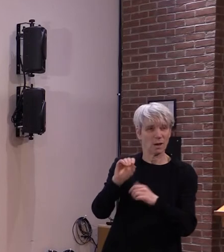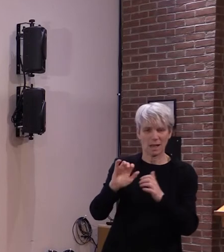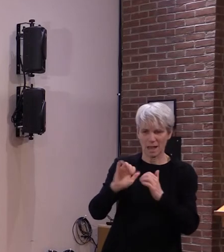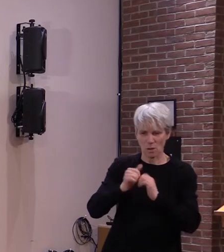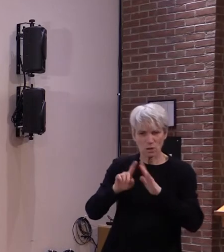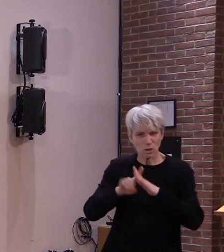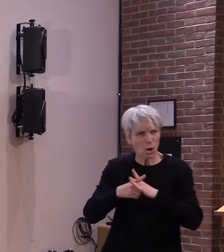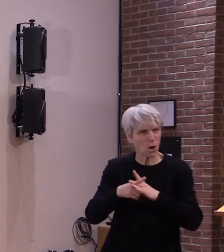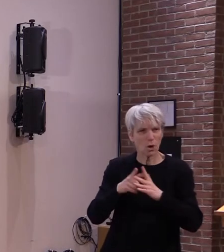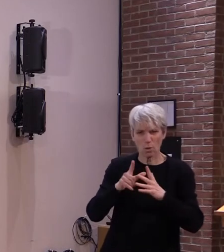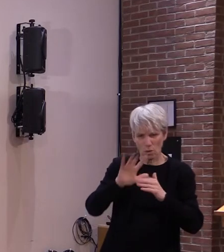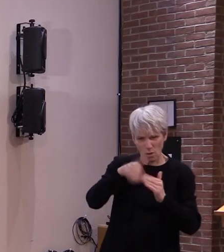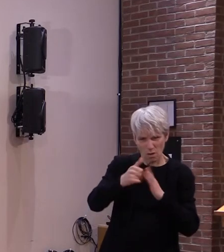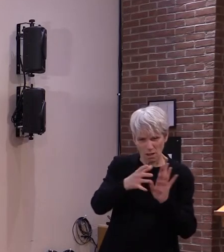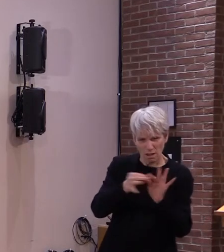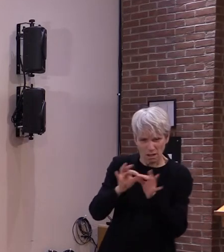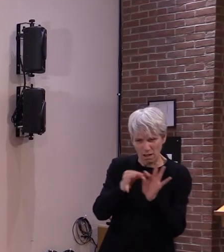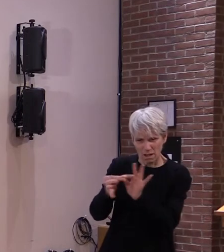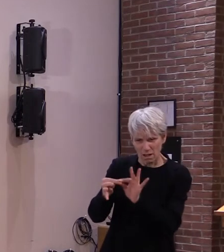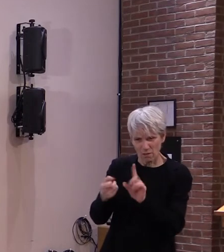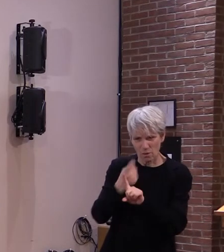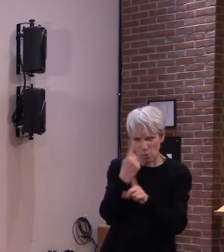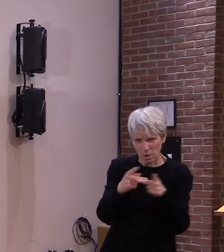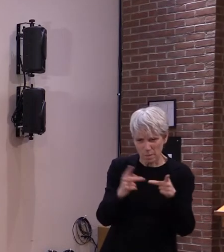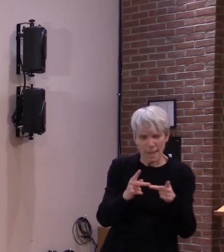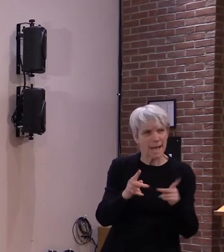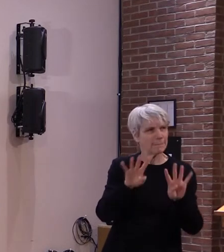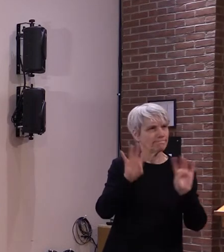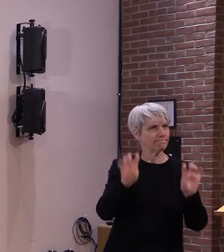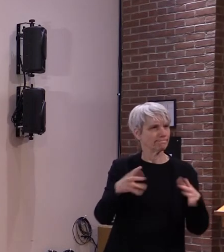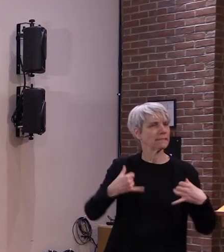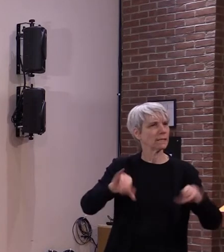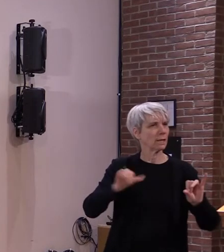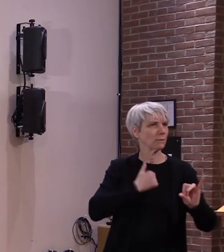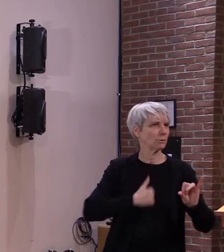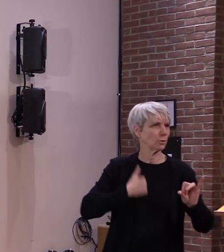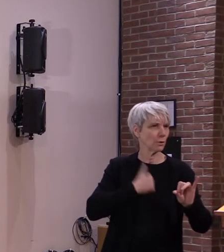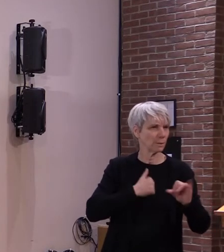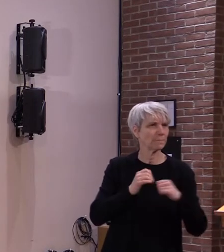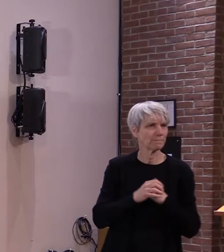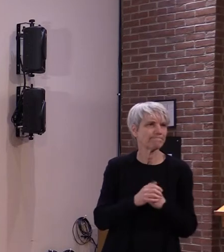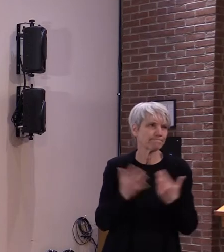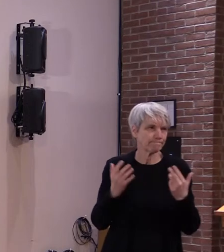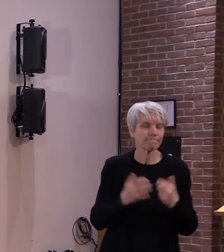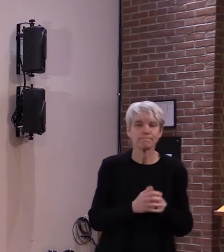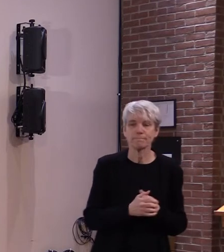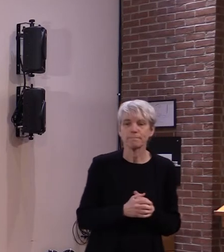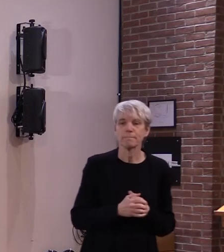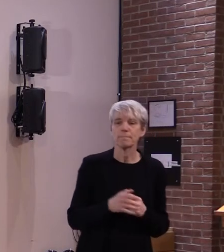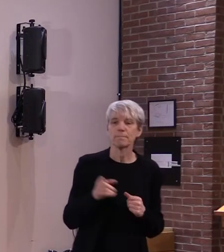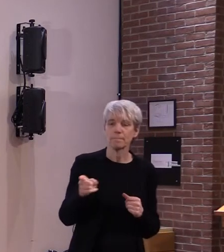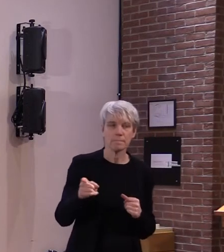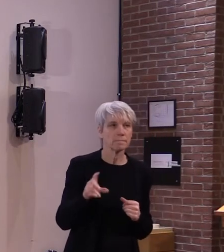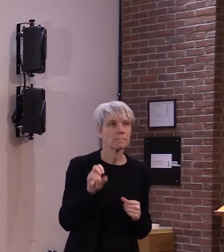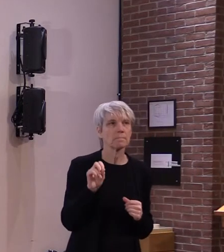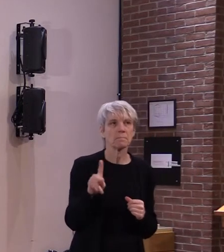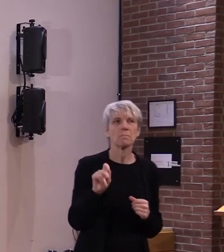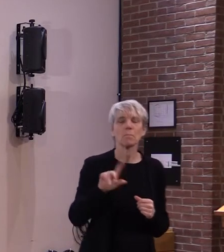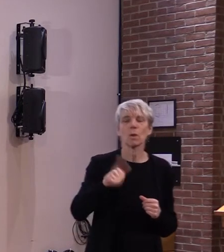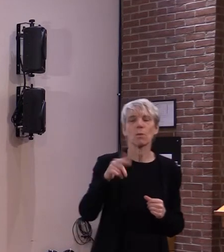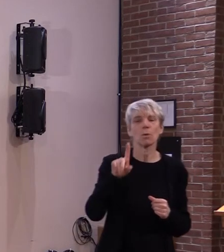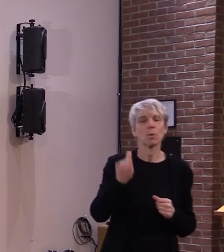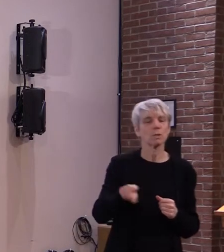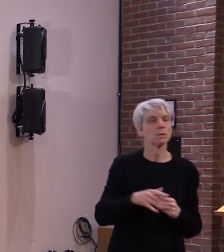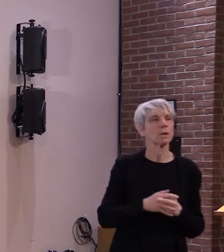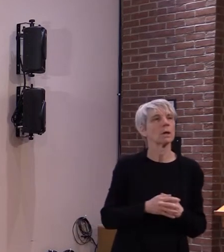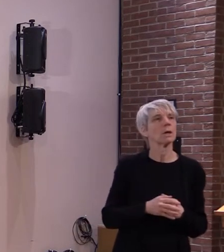um given that there is a substantial amount of covid in the